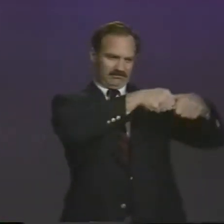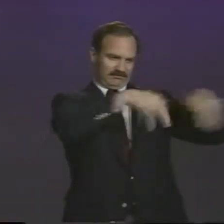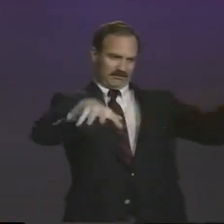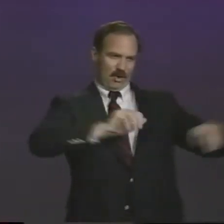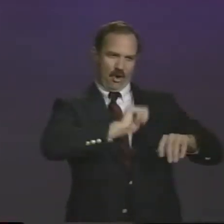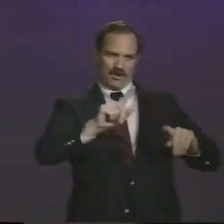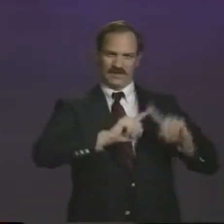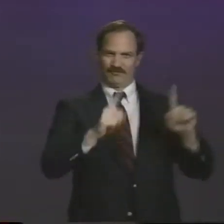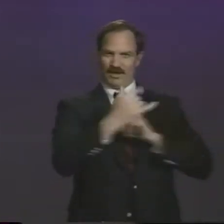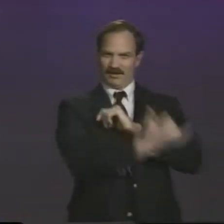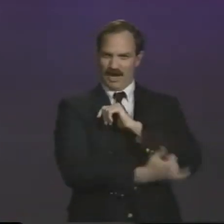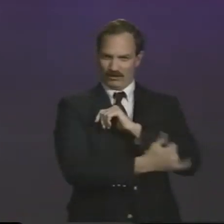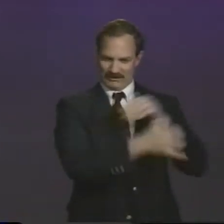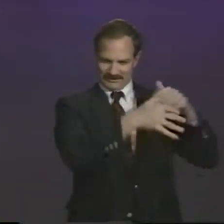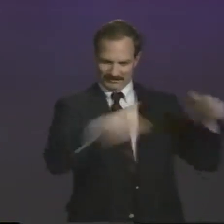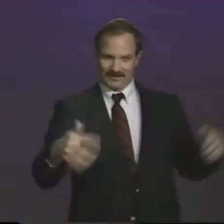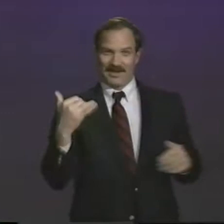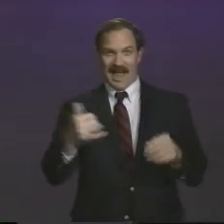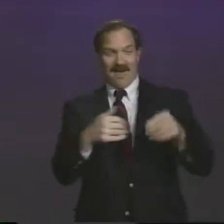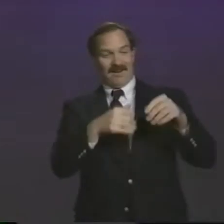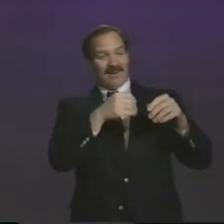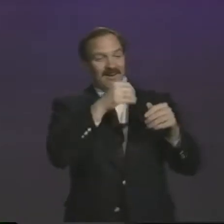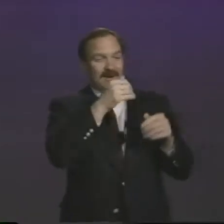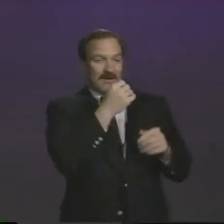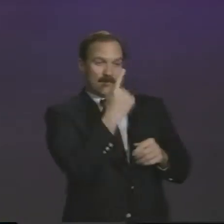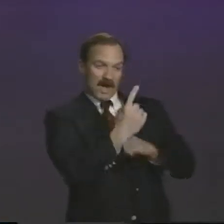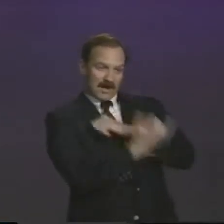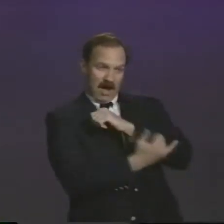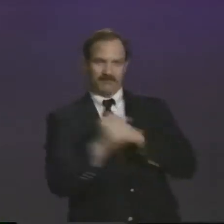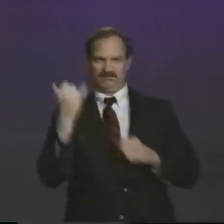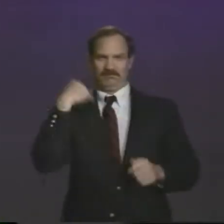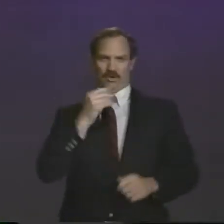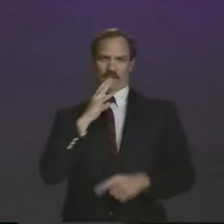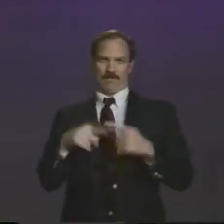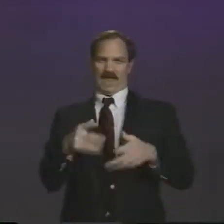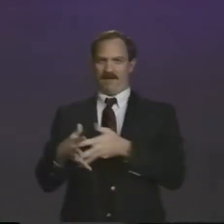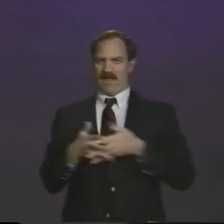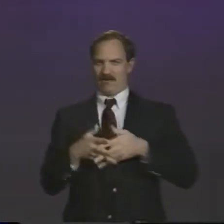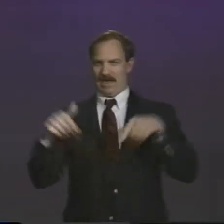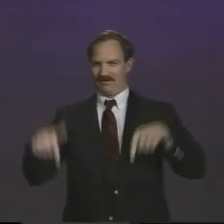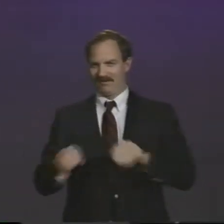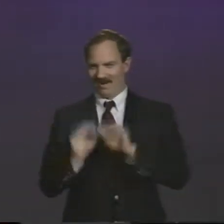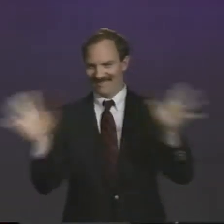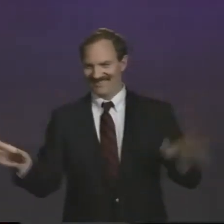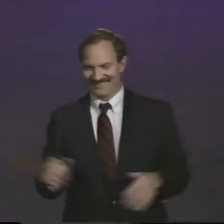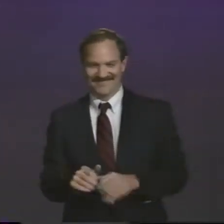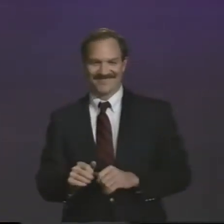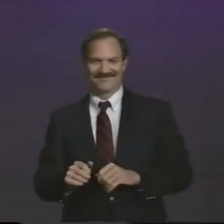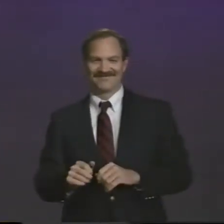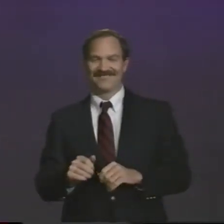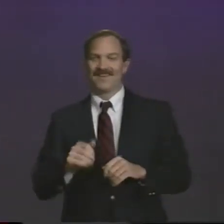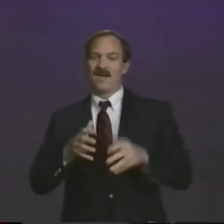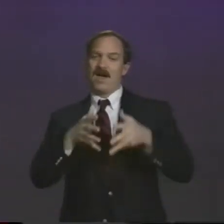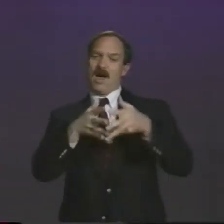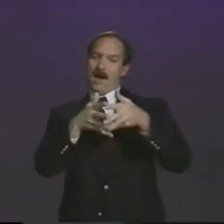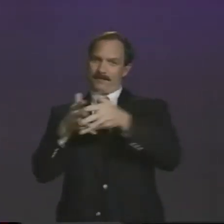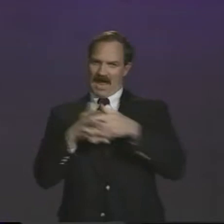Both of these organizations are responsible for coordinating foreign countries together for the Olympics. And I will be specifically